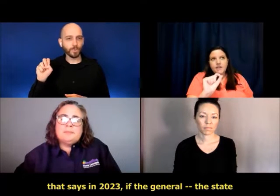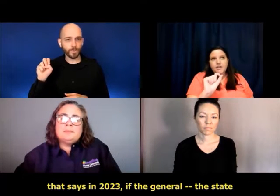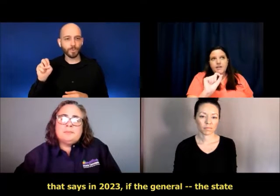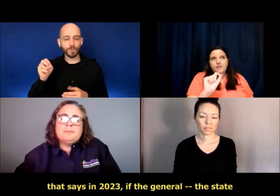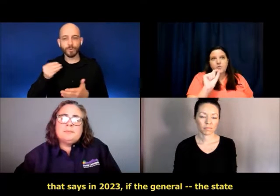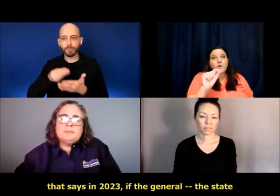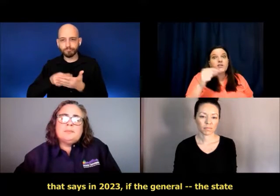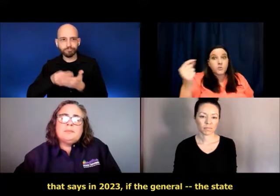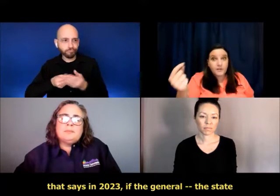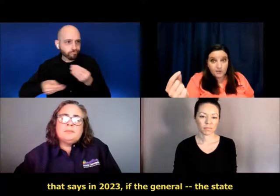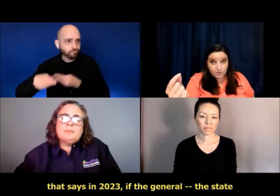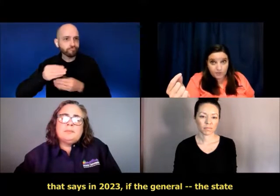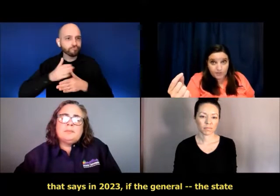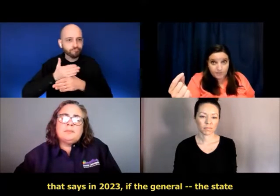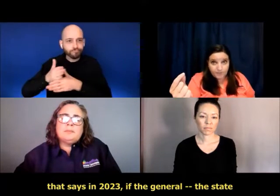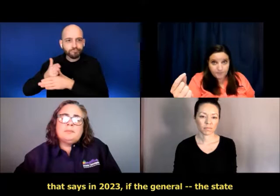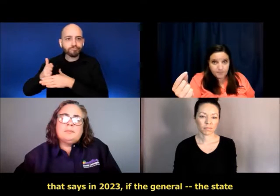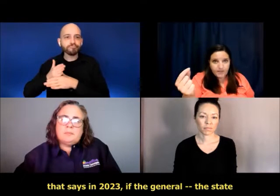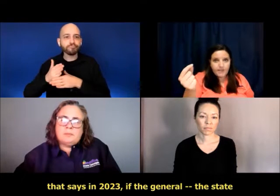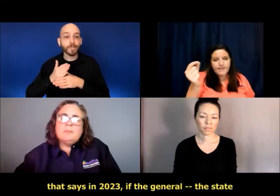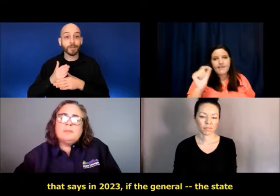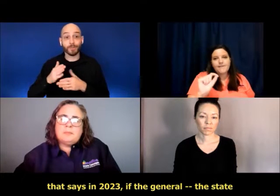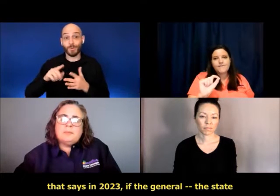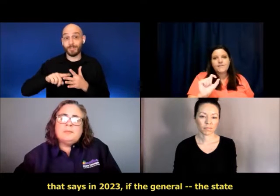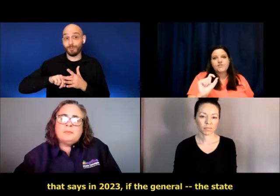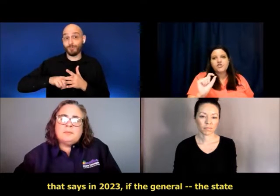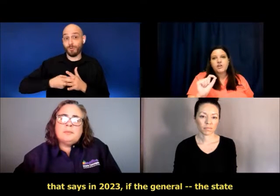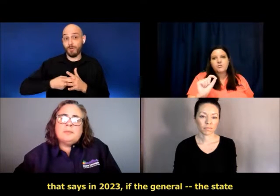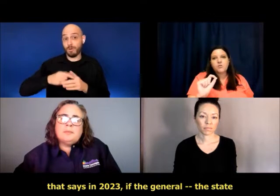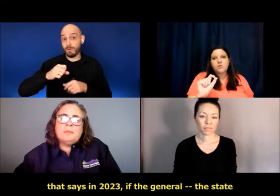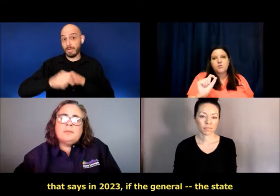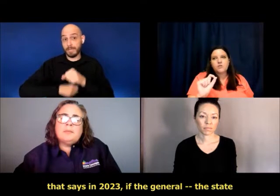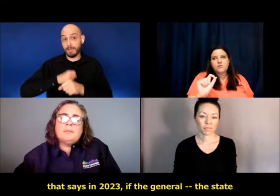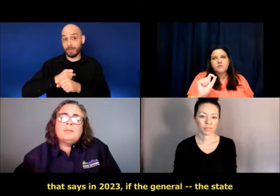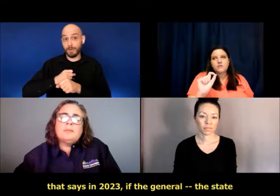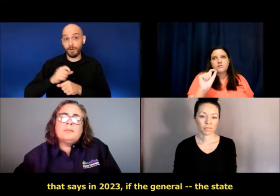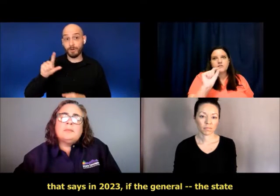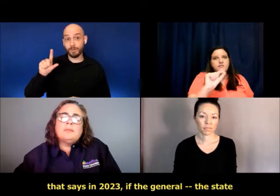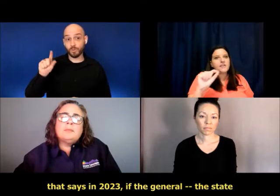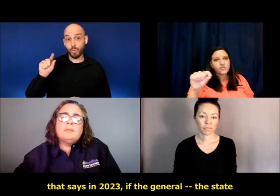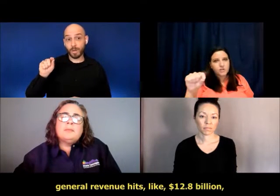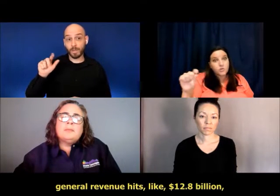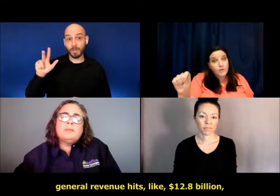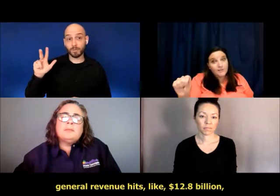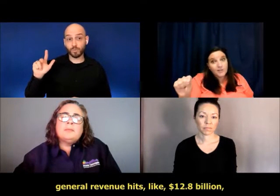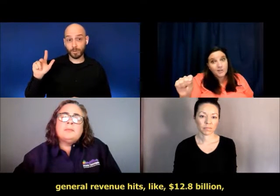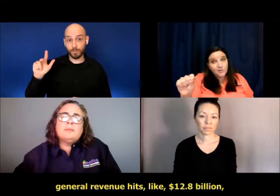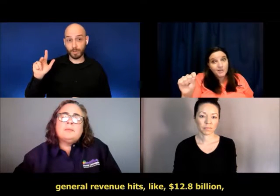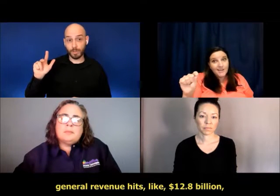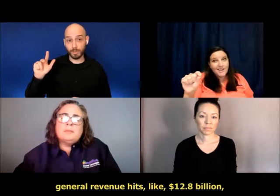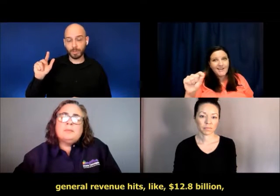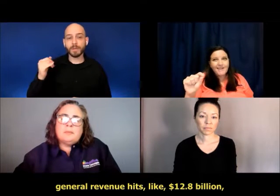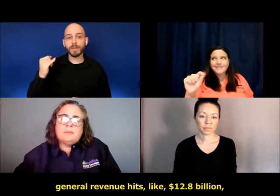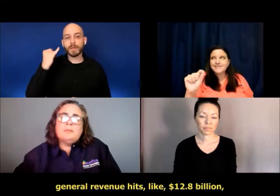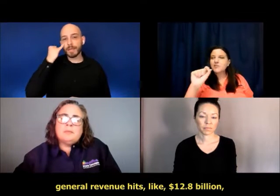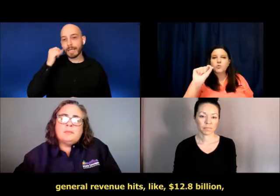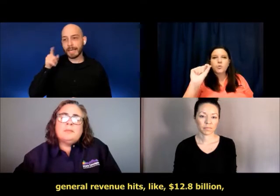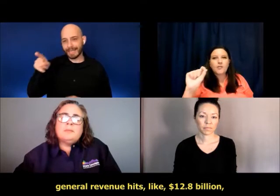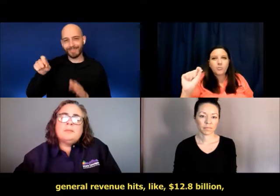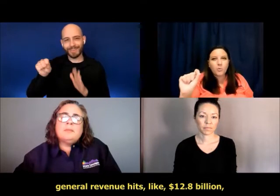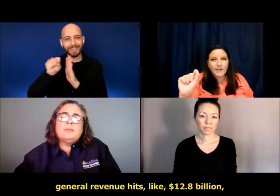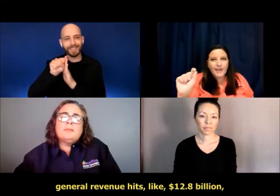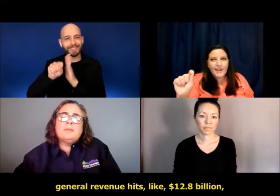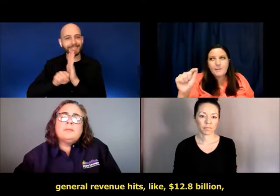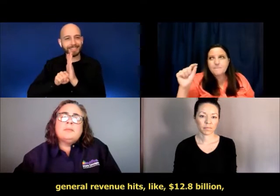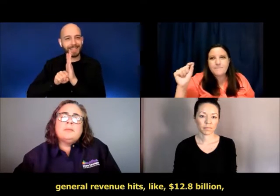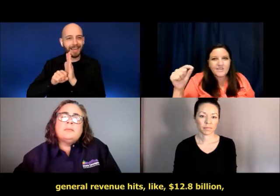in 2023, if the general, the state general revenue hits like